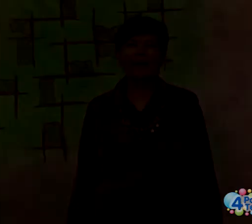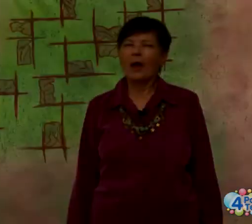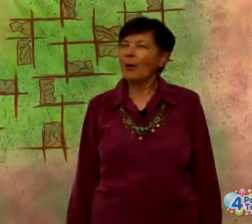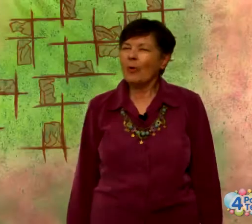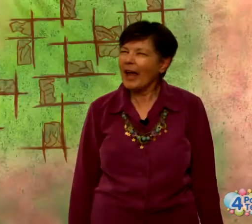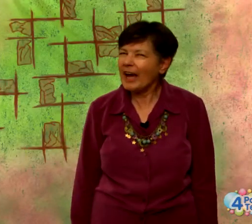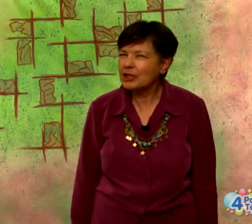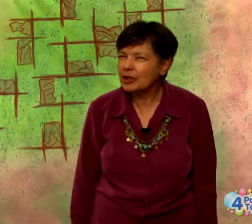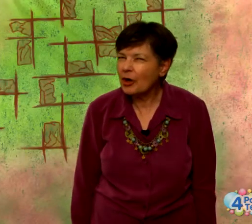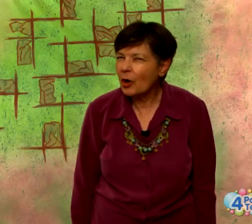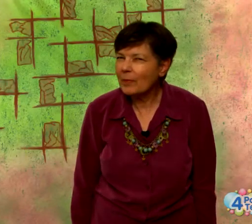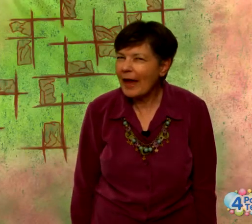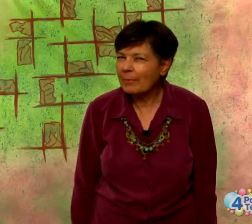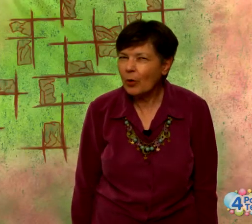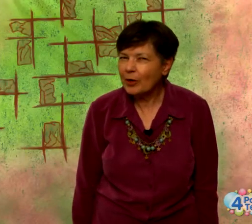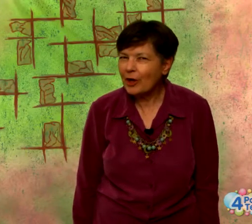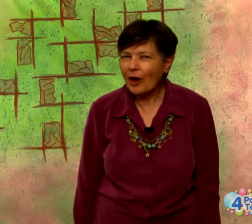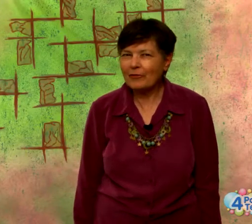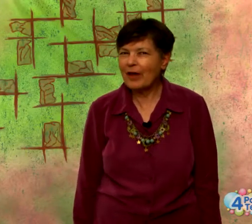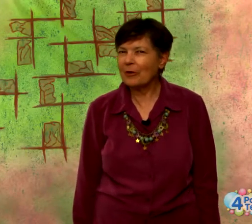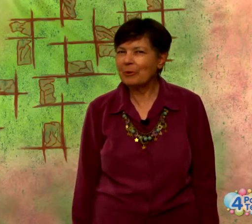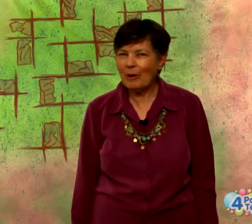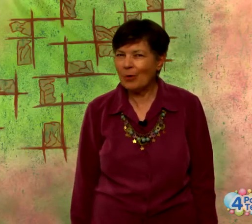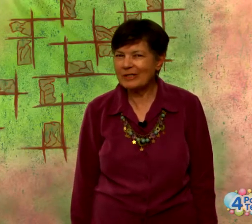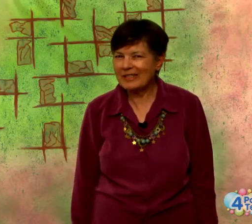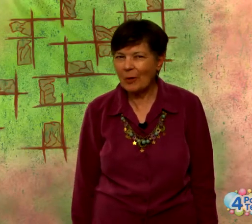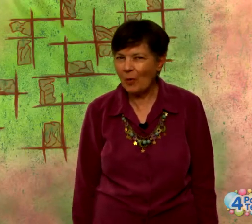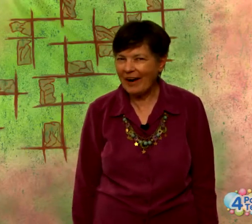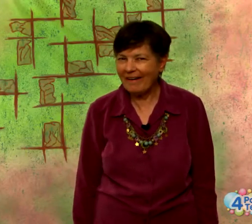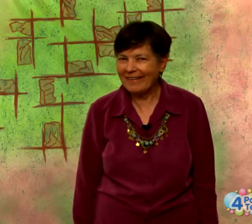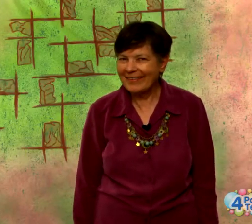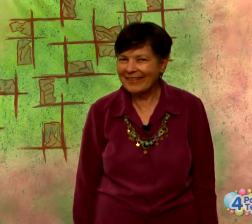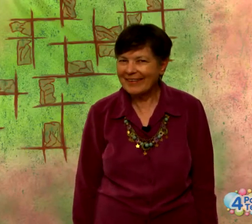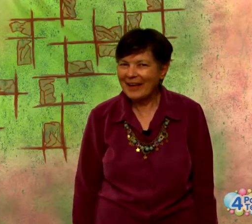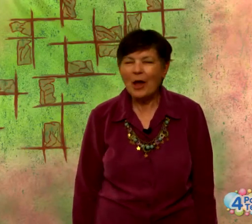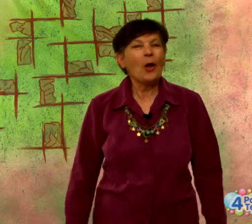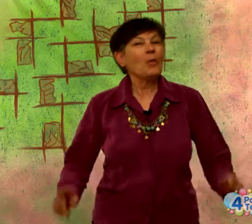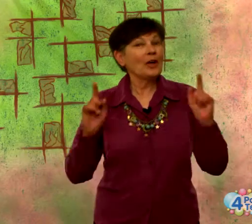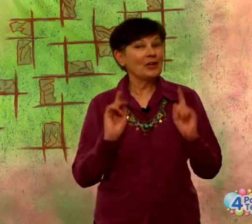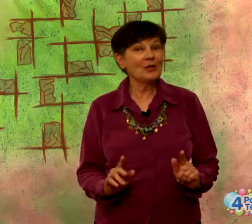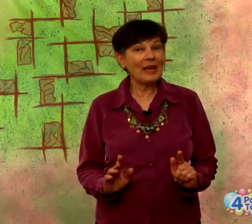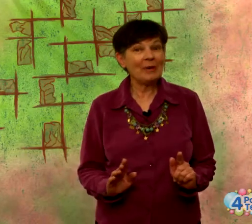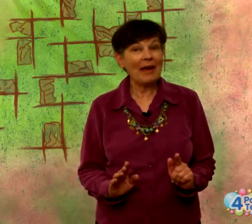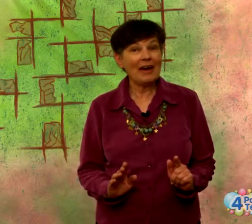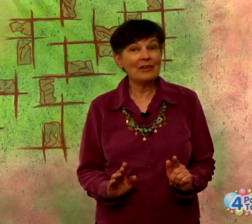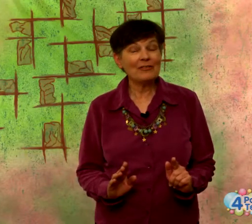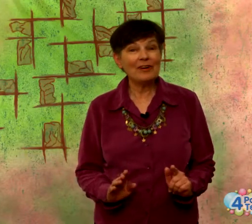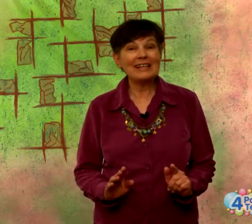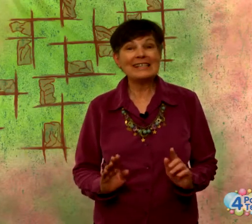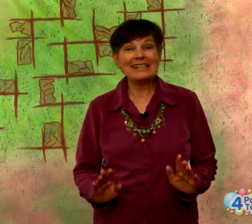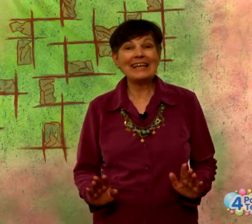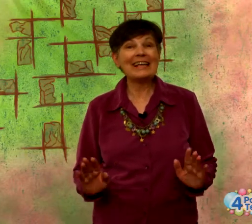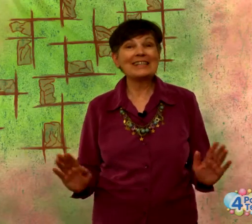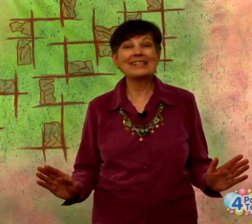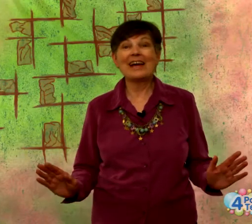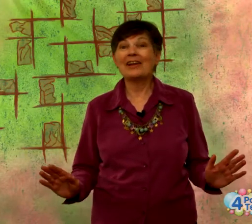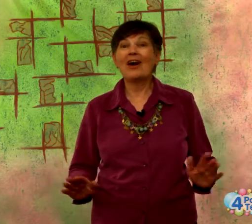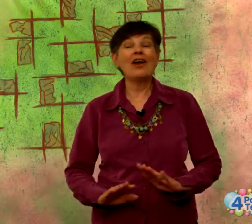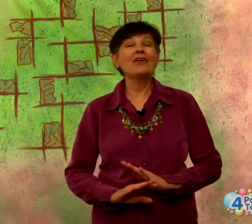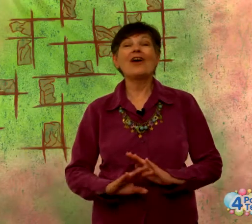Boy, I sure hope that poor dog found a bone somewhere. Well, you keep having fun singing and signing all of